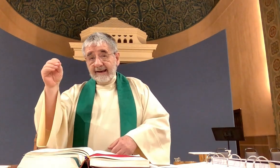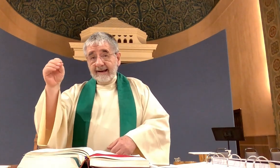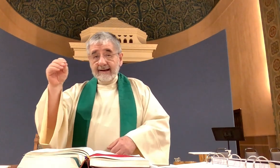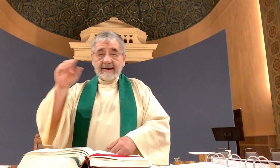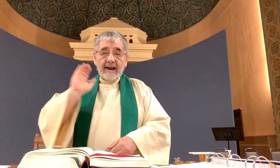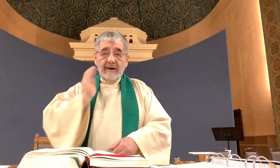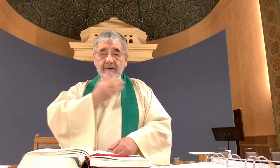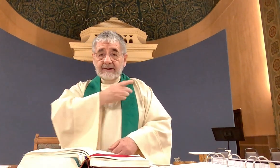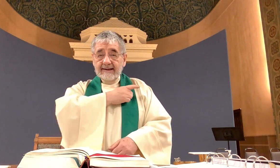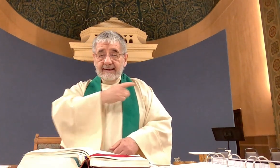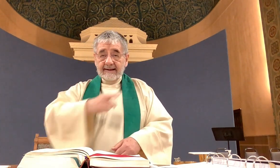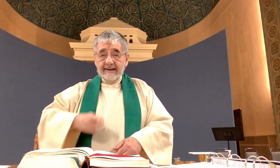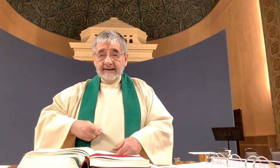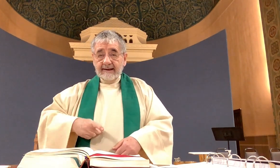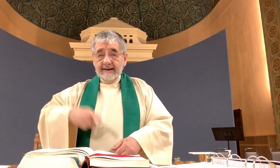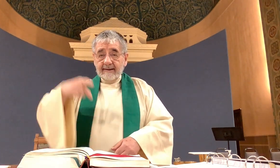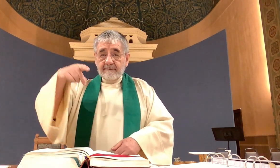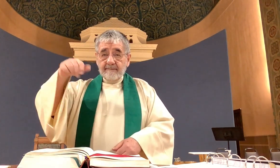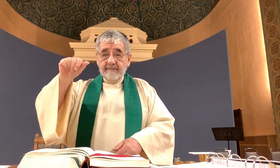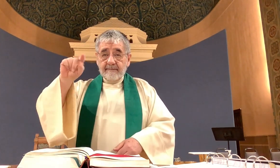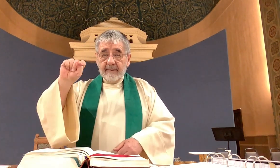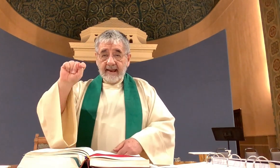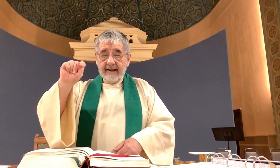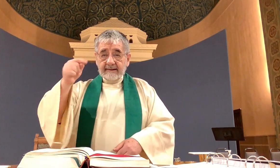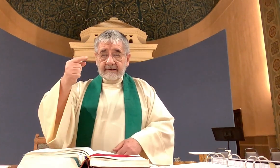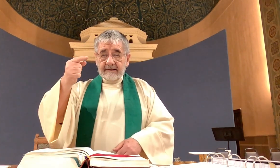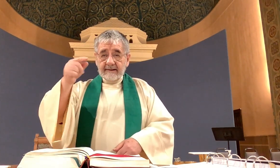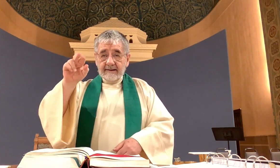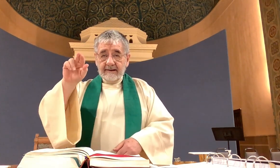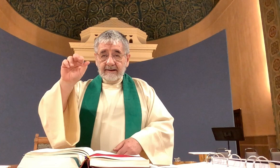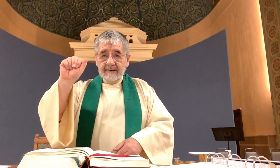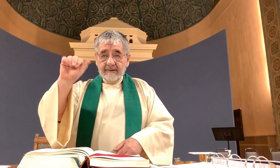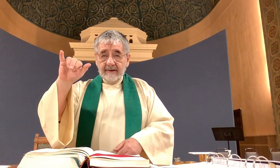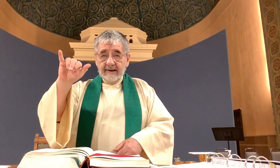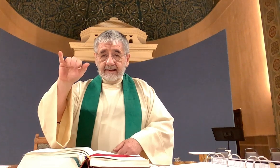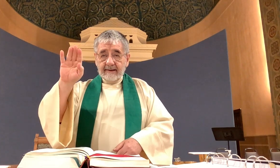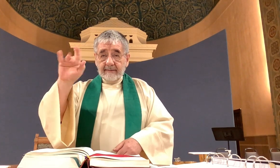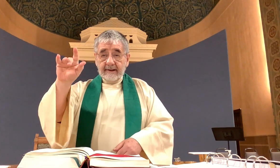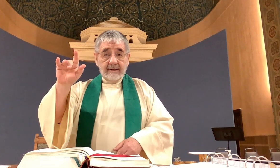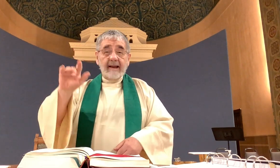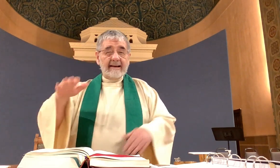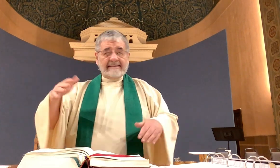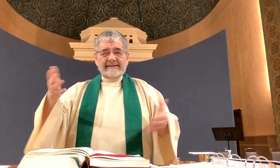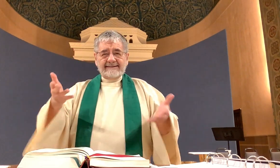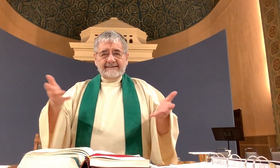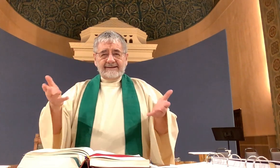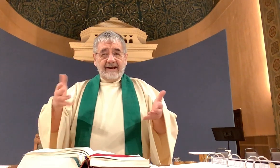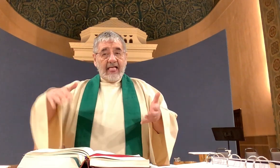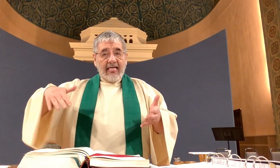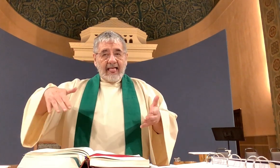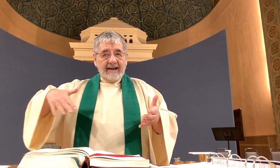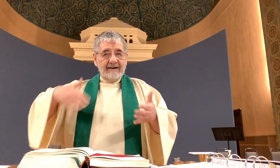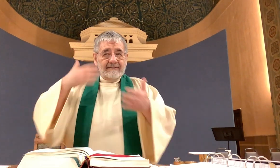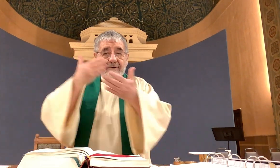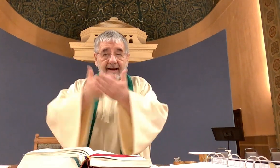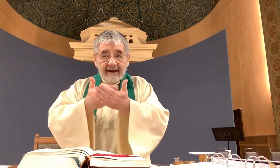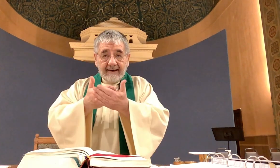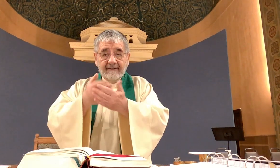And our deacon, Pat Graybill, has not yet returned home